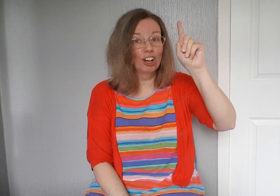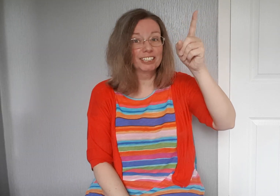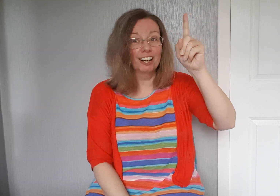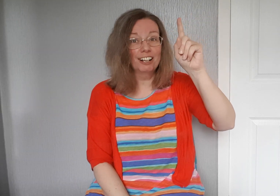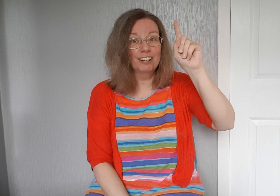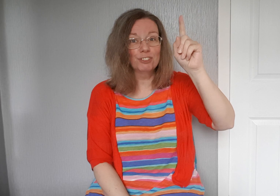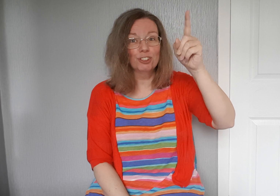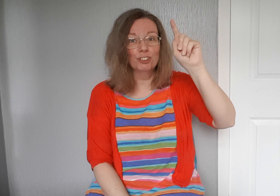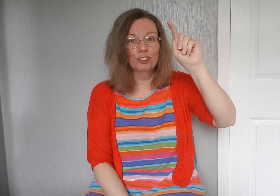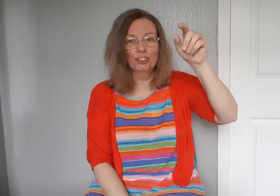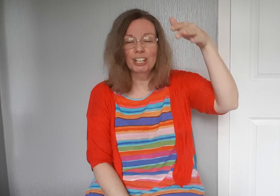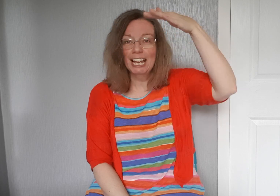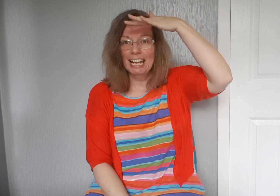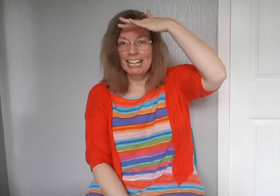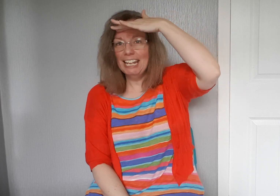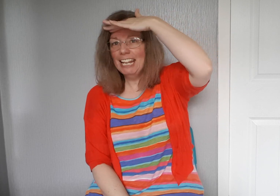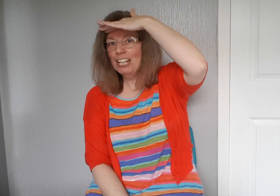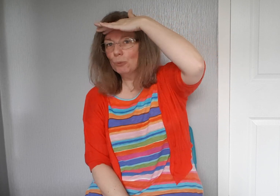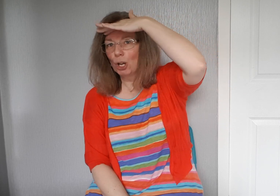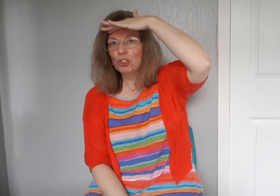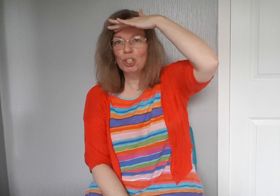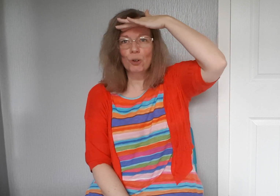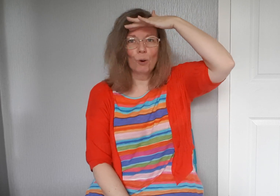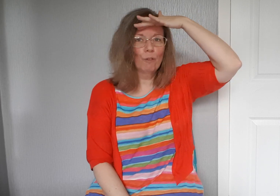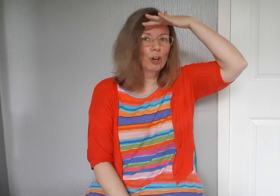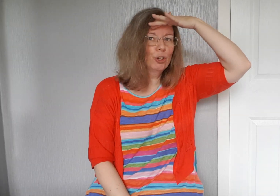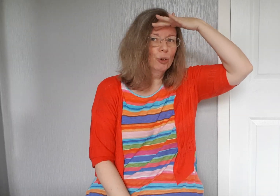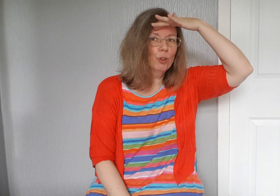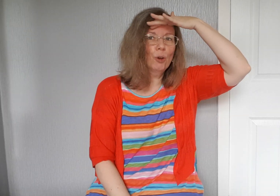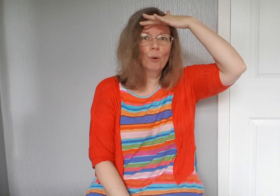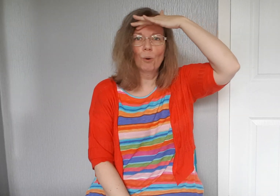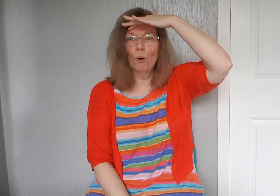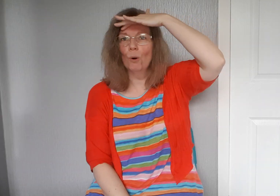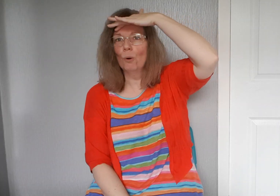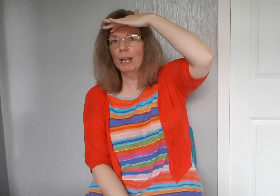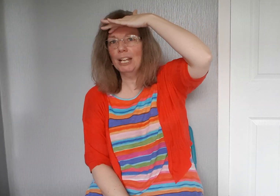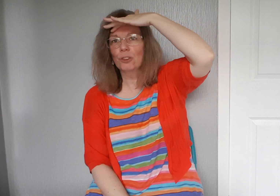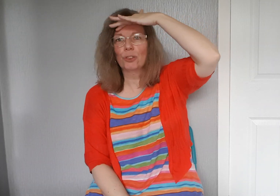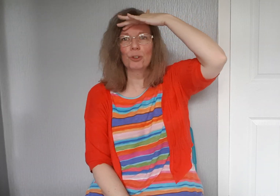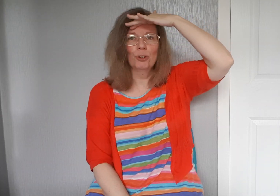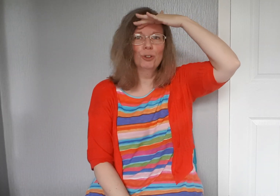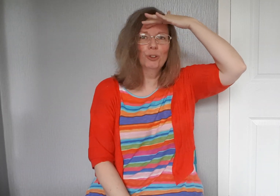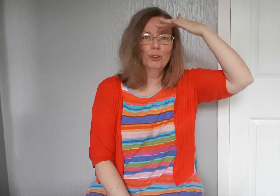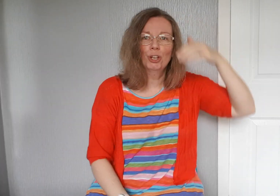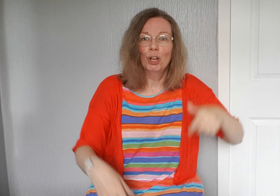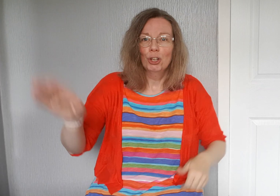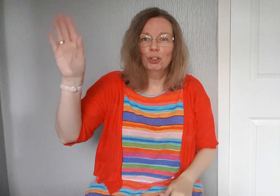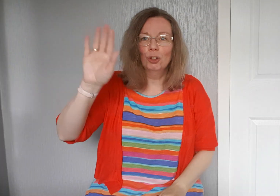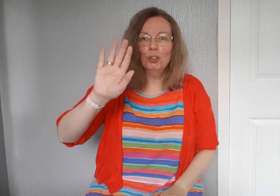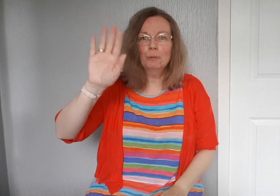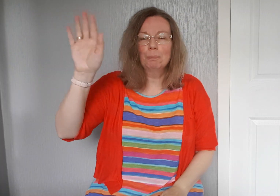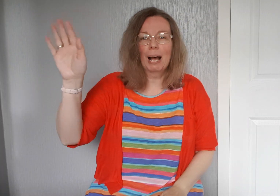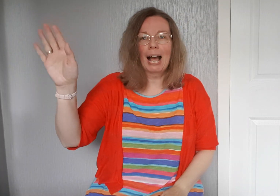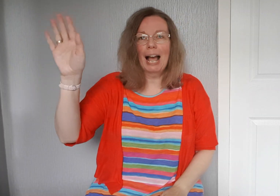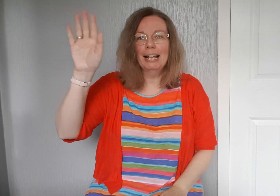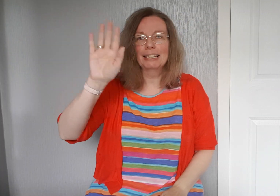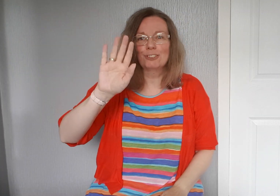loves you. He's watching over you the whole week through. Goodbye little